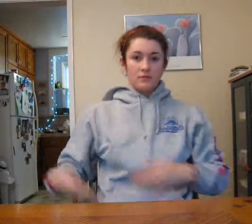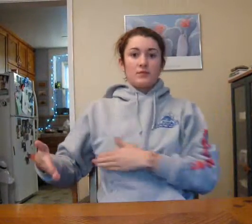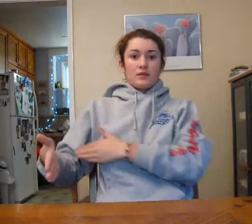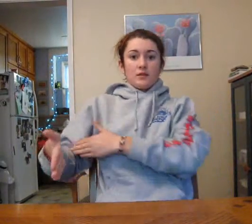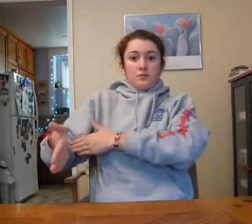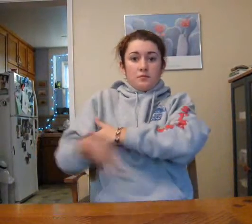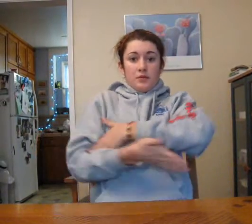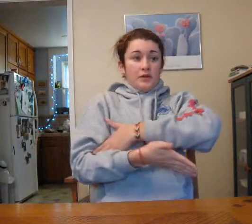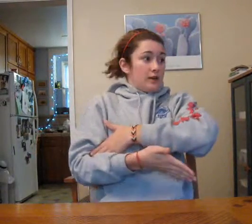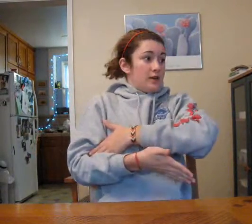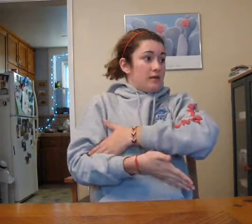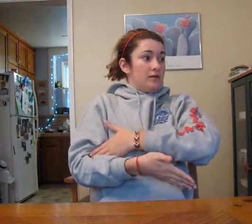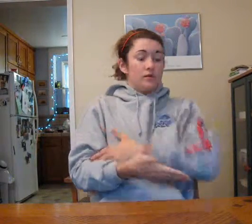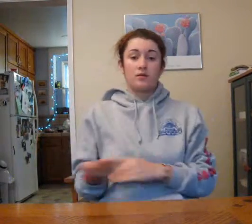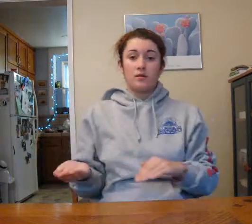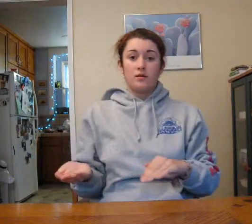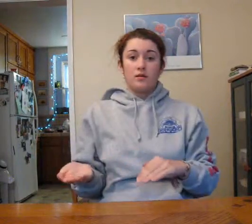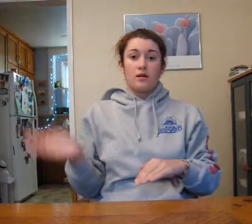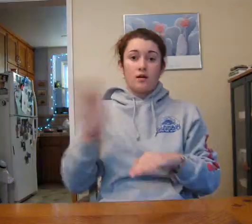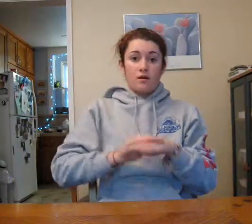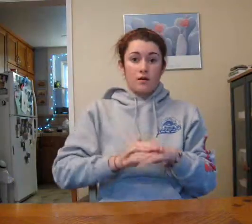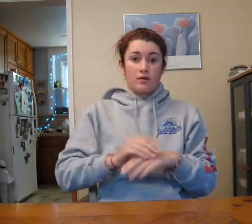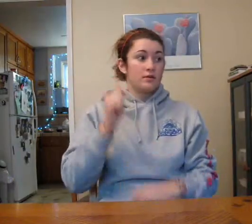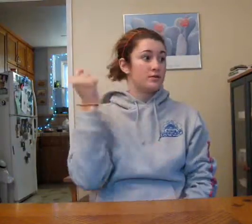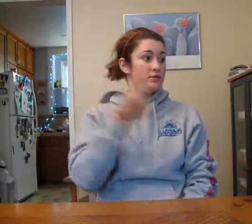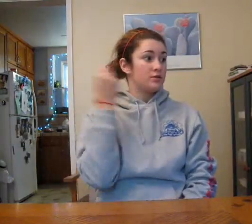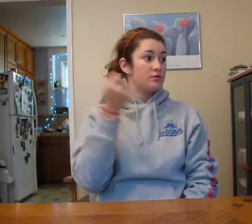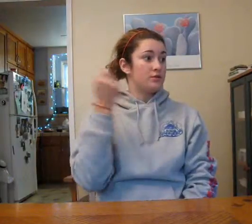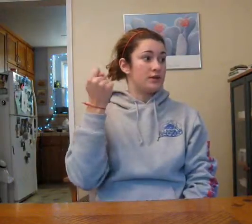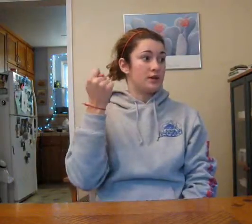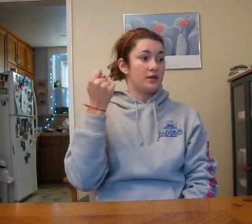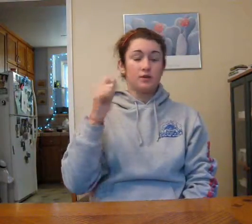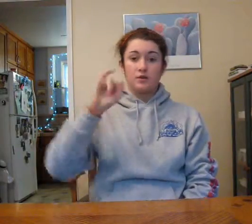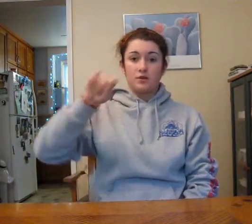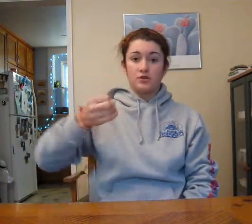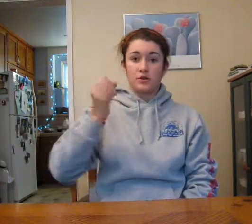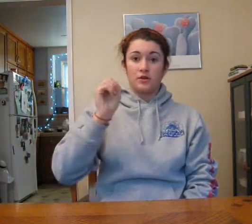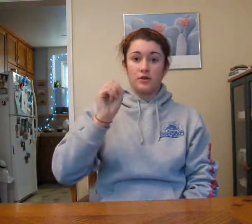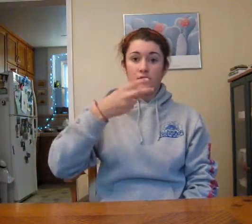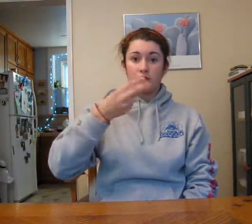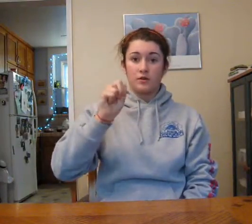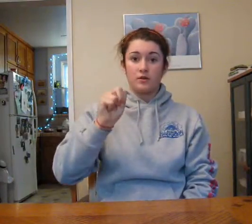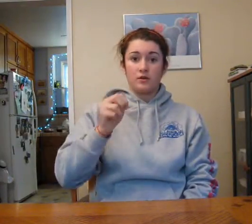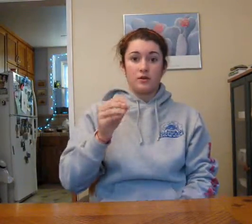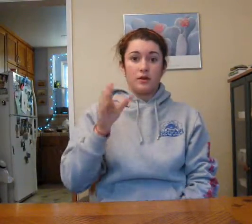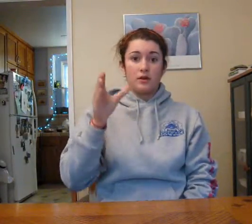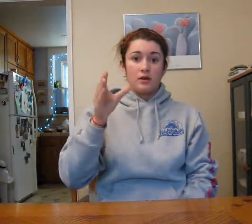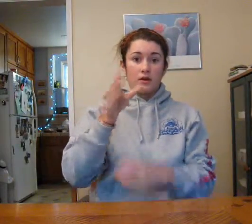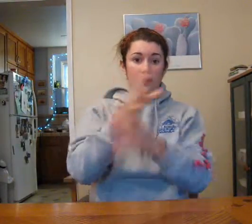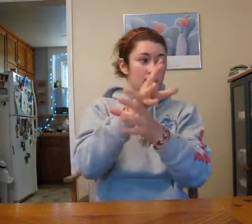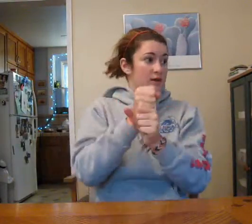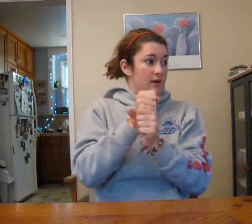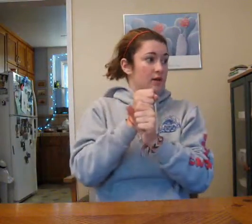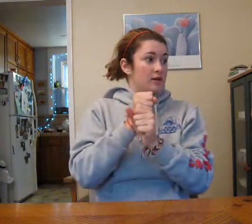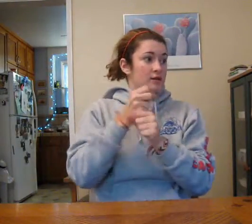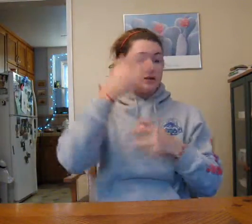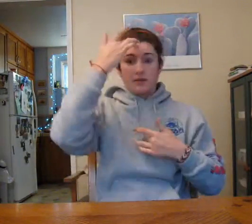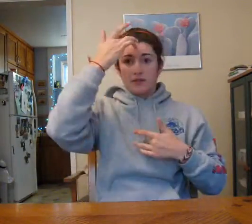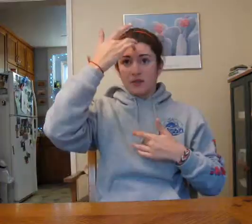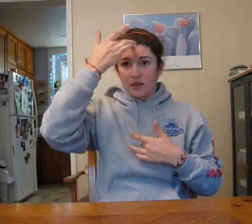Midnight on Tuesday, John get sick